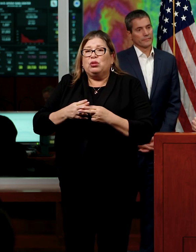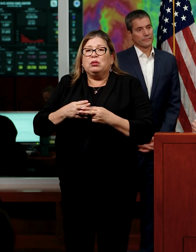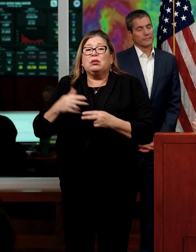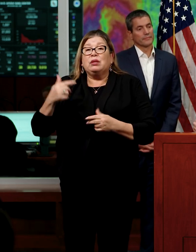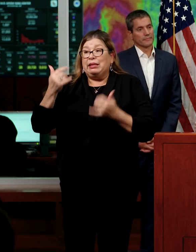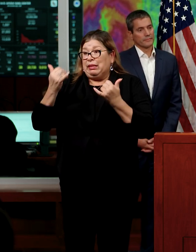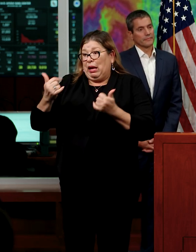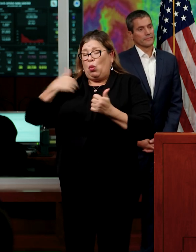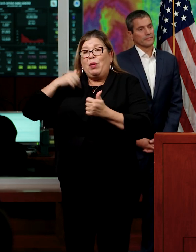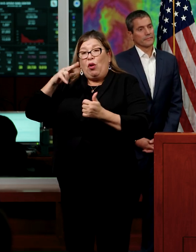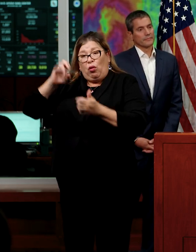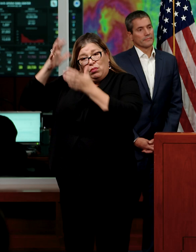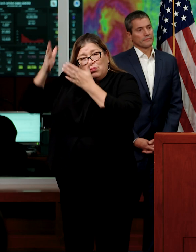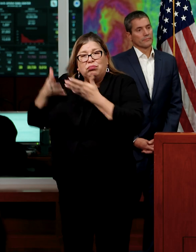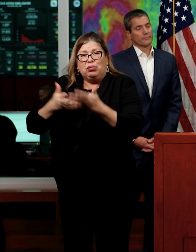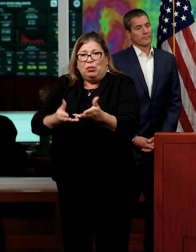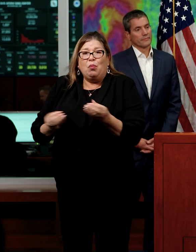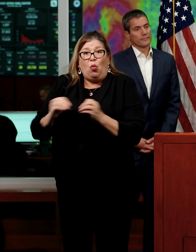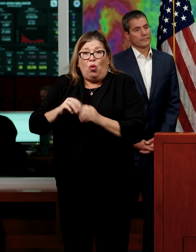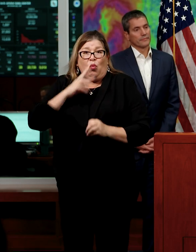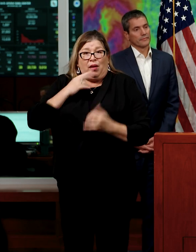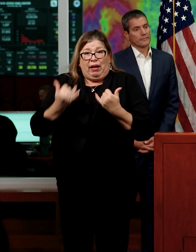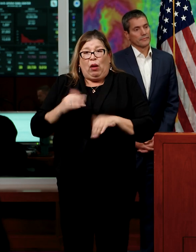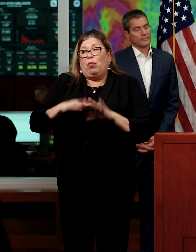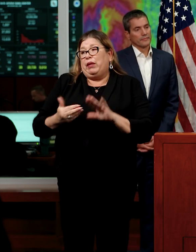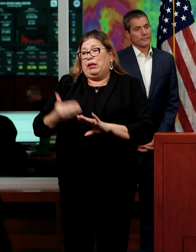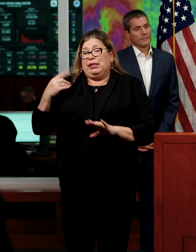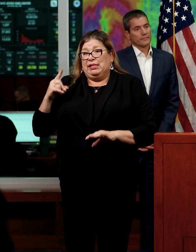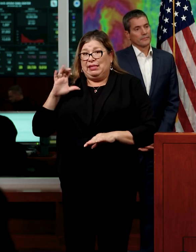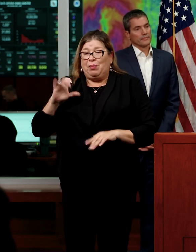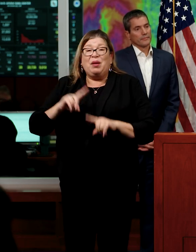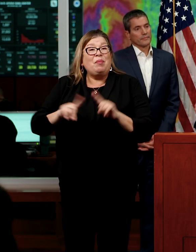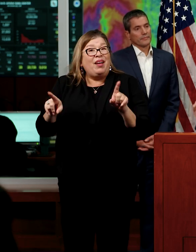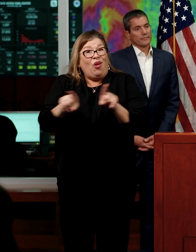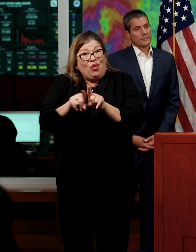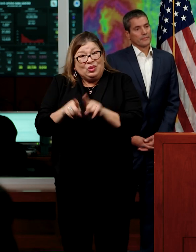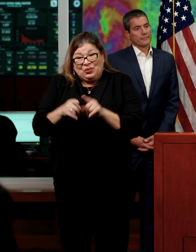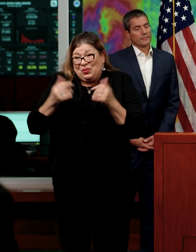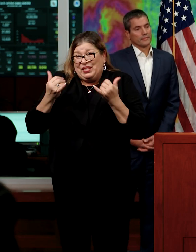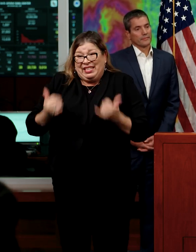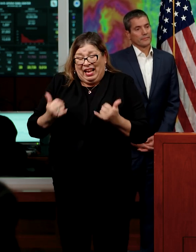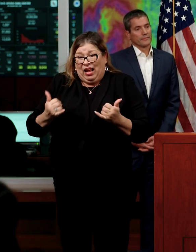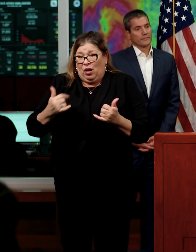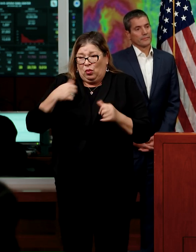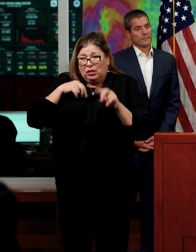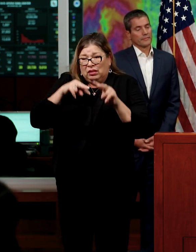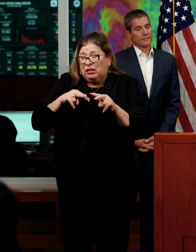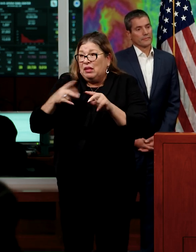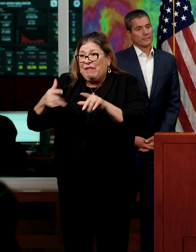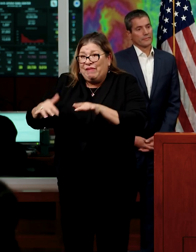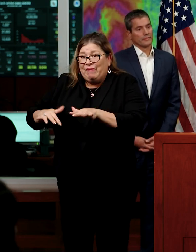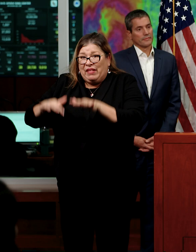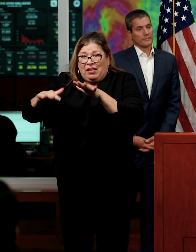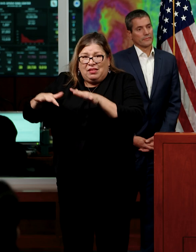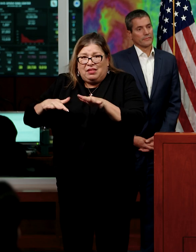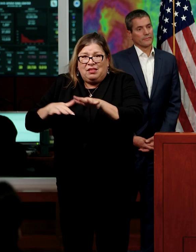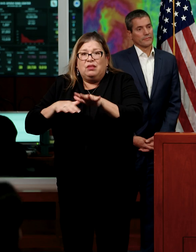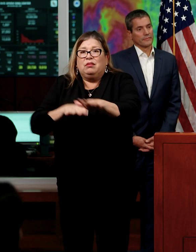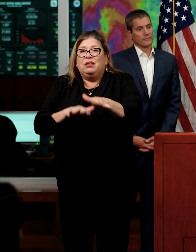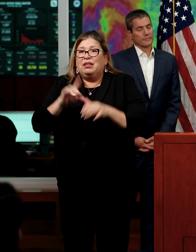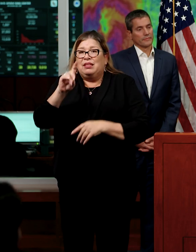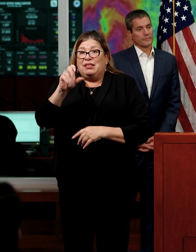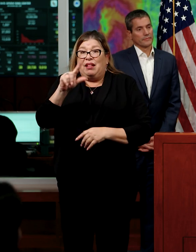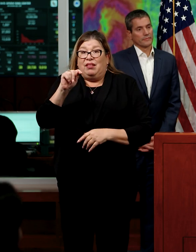at the beginning of December. But we are also at this exact moment with very intense floods moving through the delta. We are,